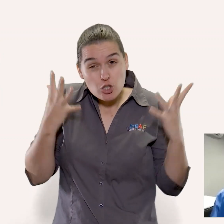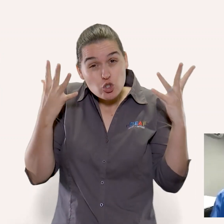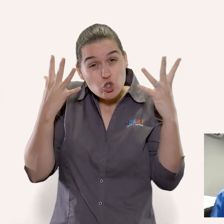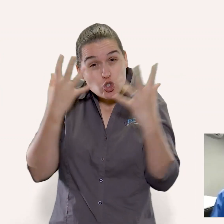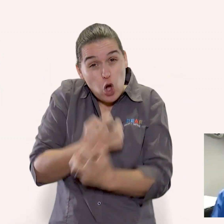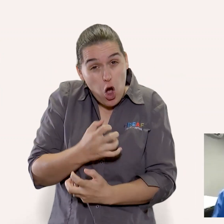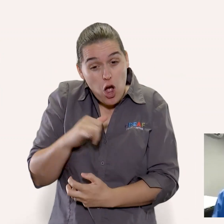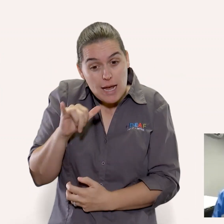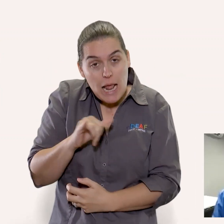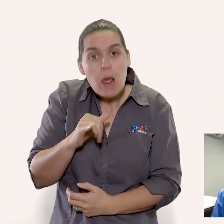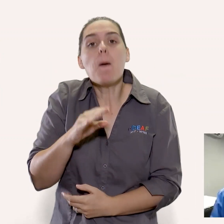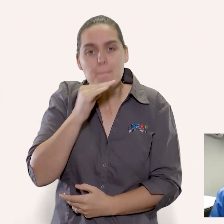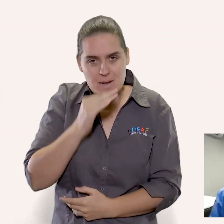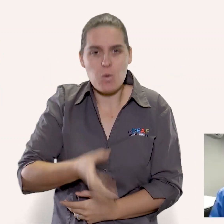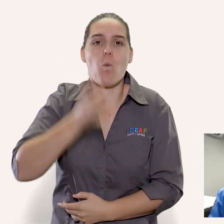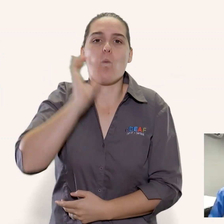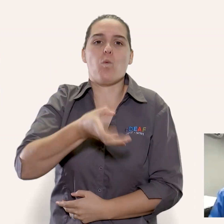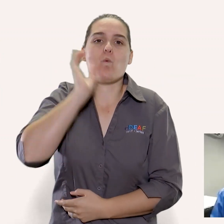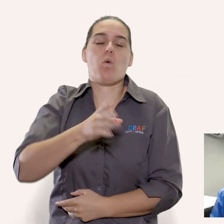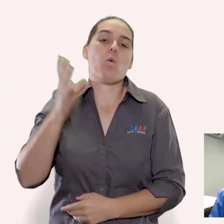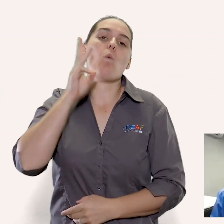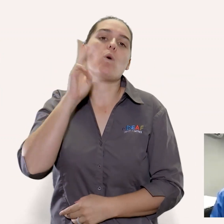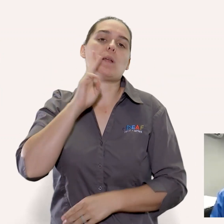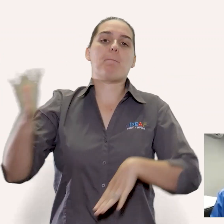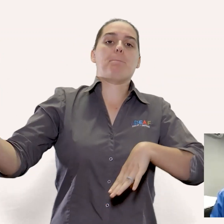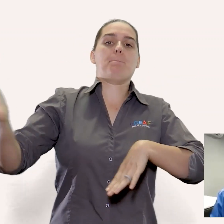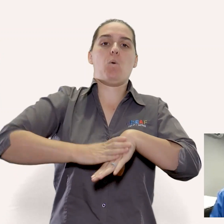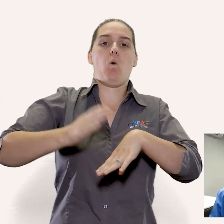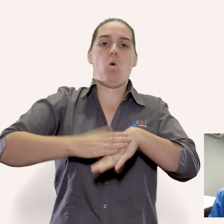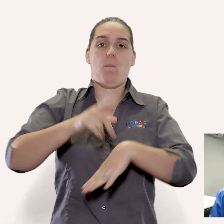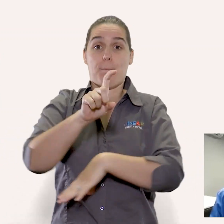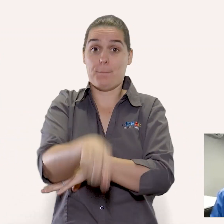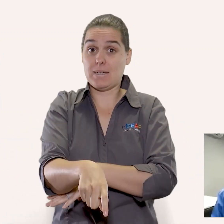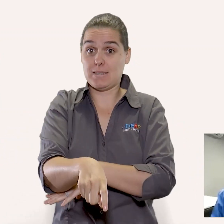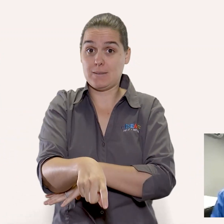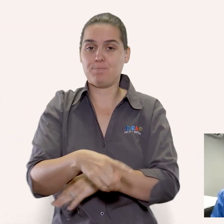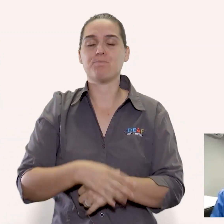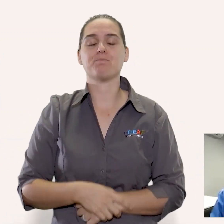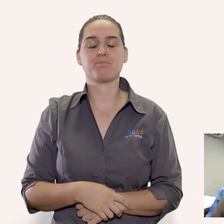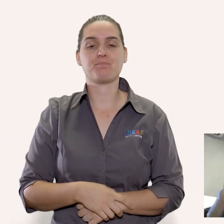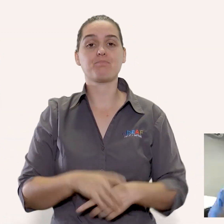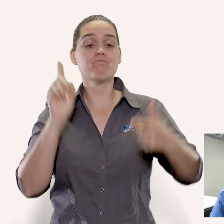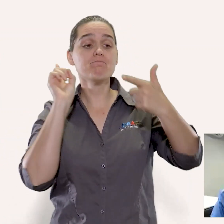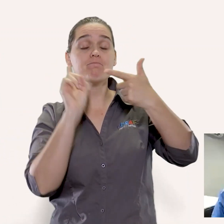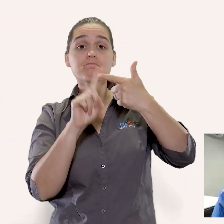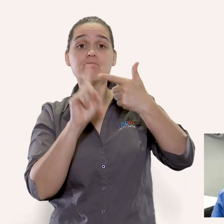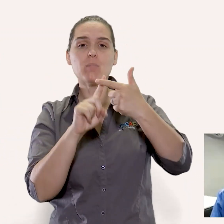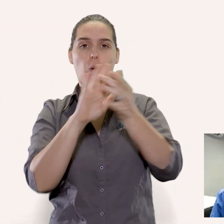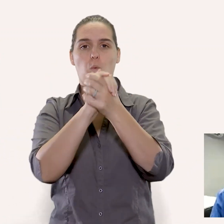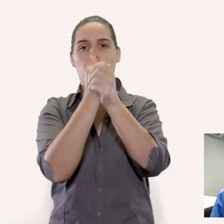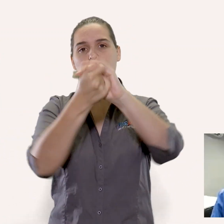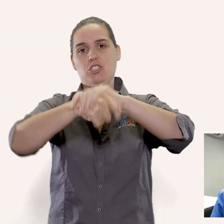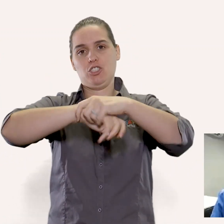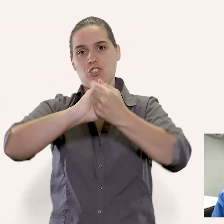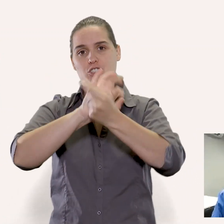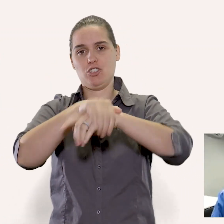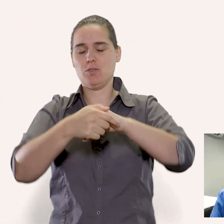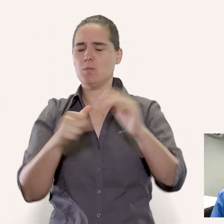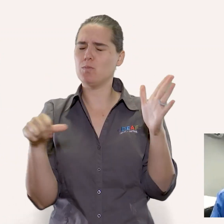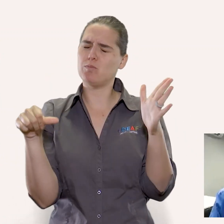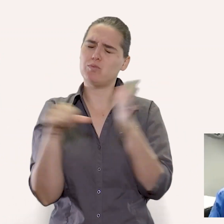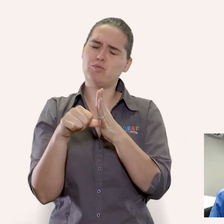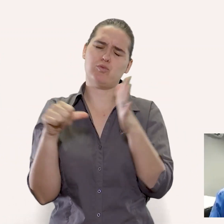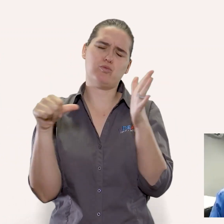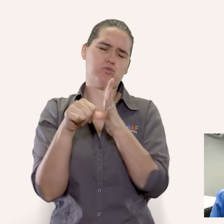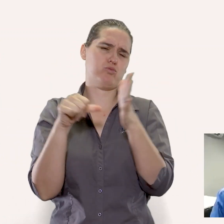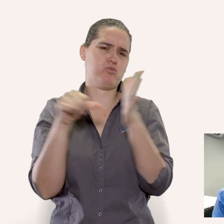a tried and proven way of dealing with viral infections or preventing them is to wash your hands studies have shown that